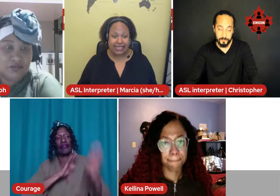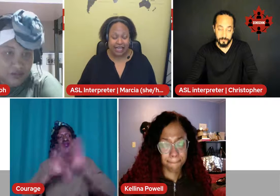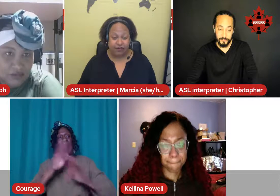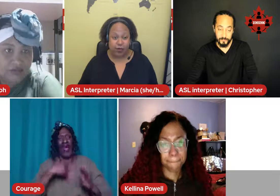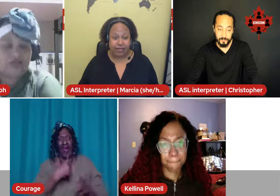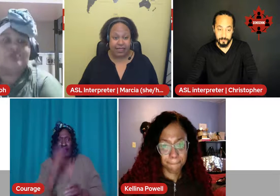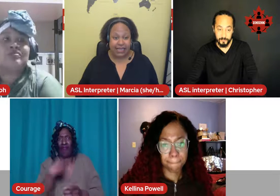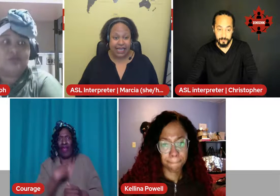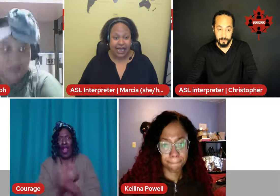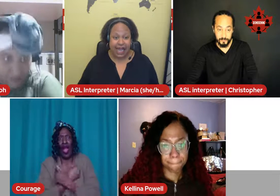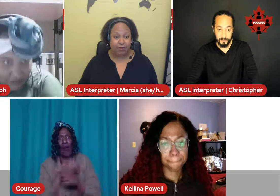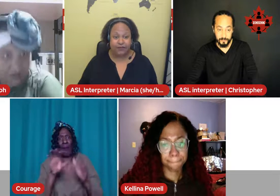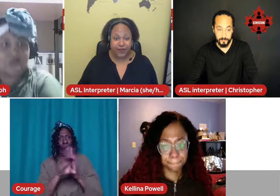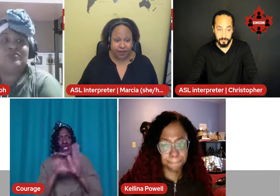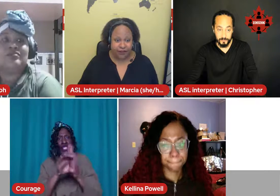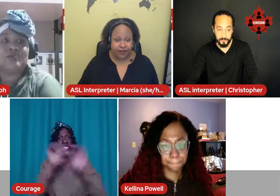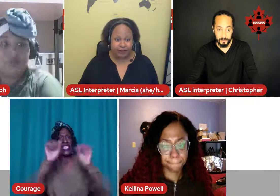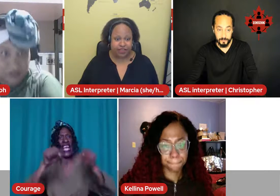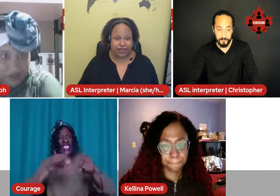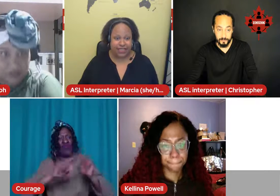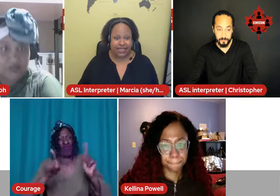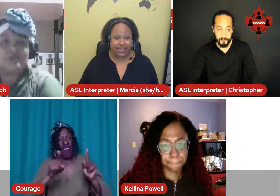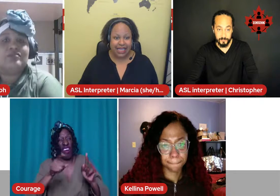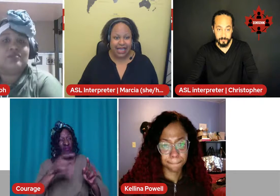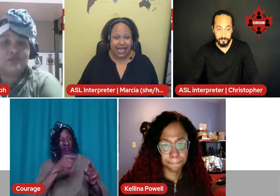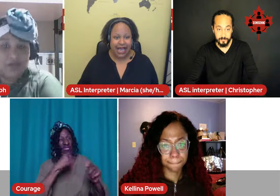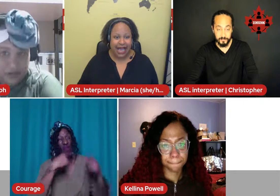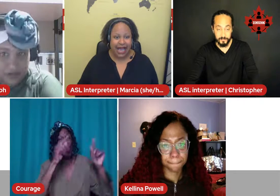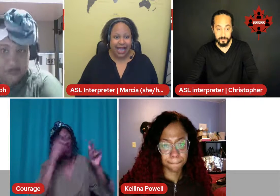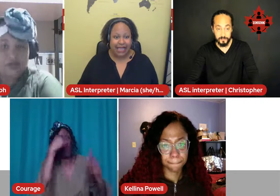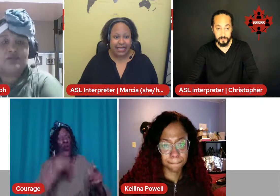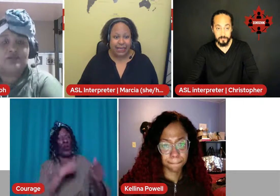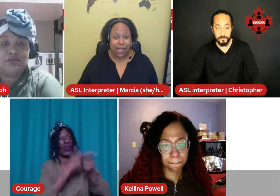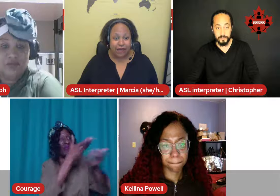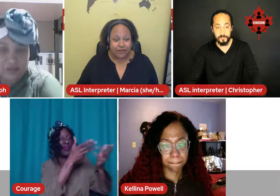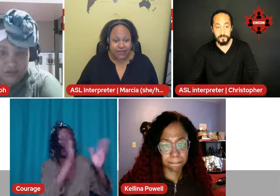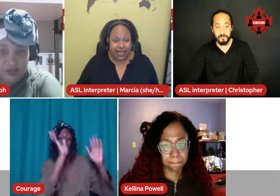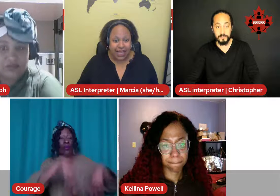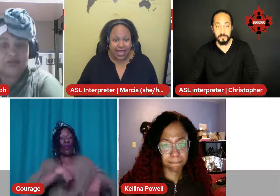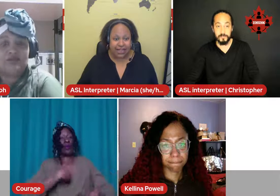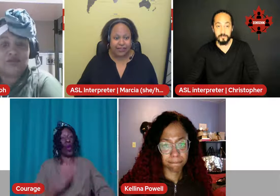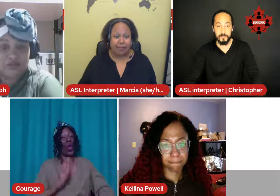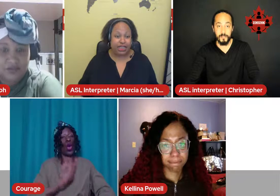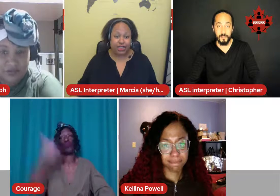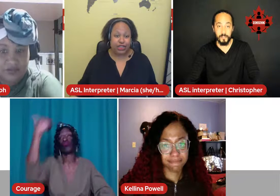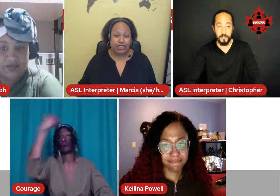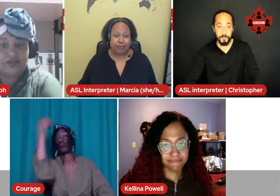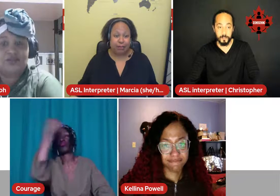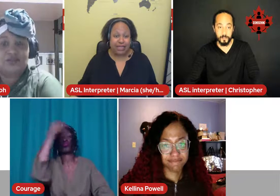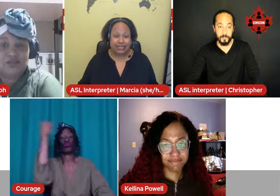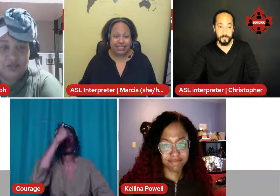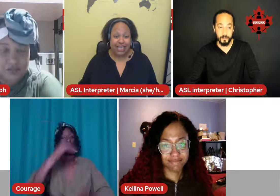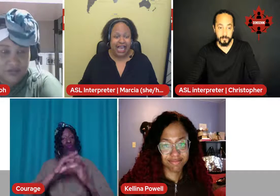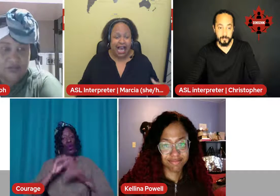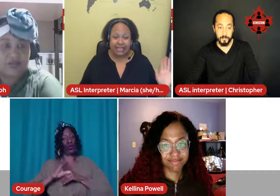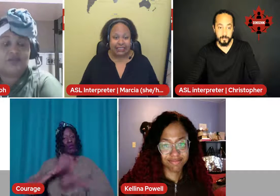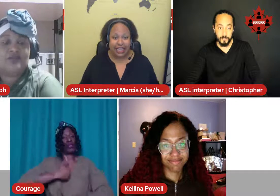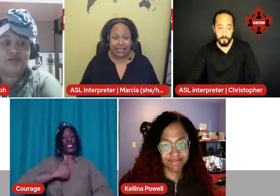deaf woman. I was very, very frustrated. I loved the pictures, but I decided